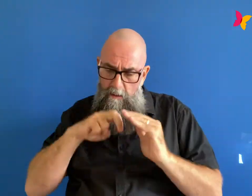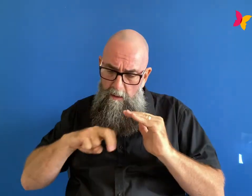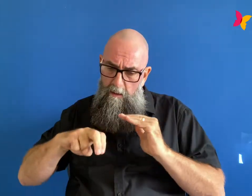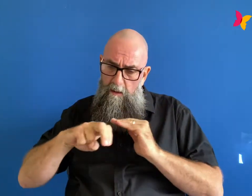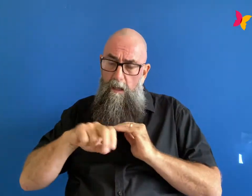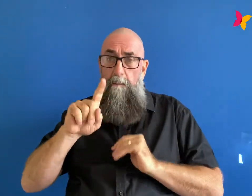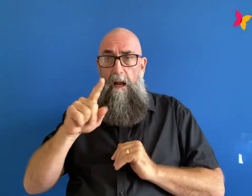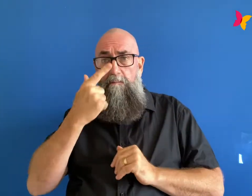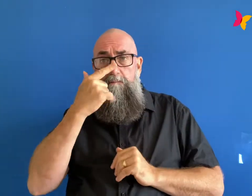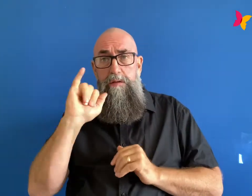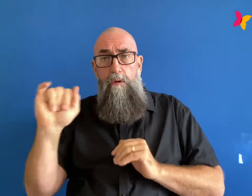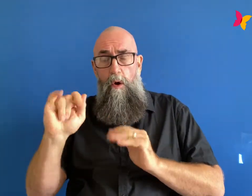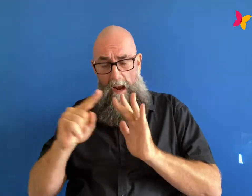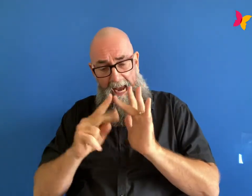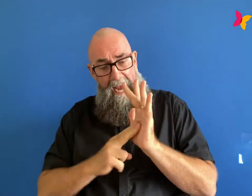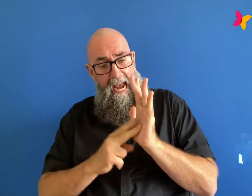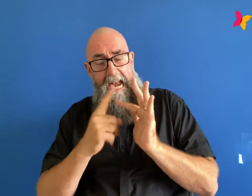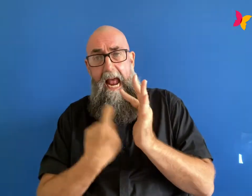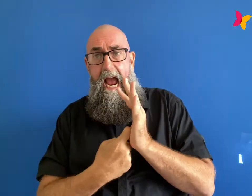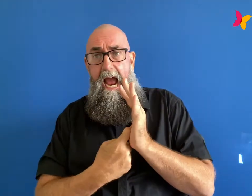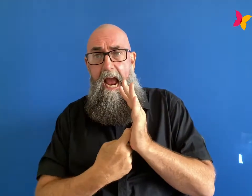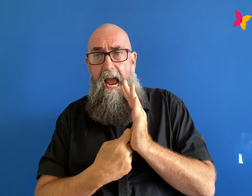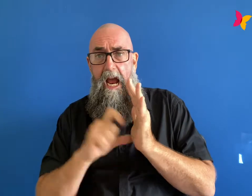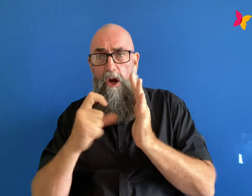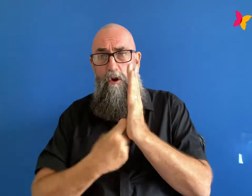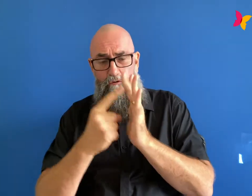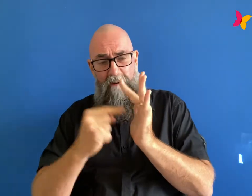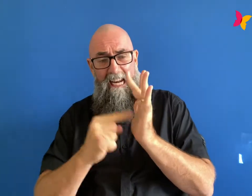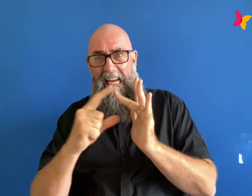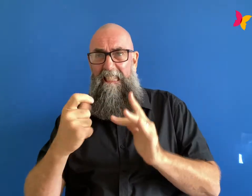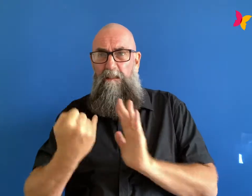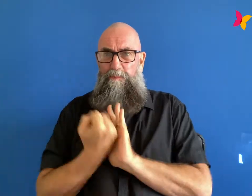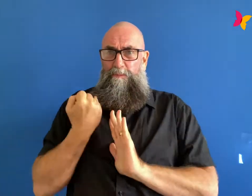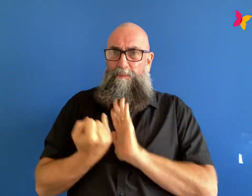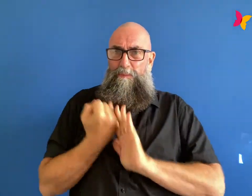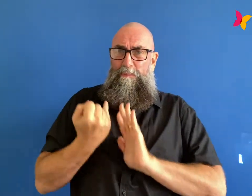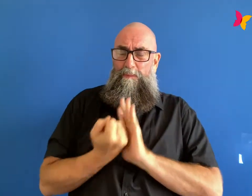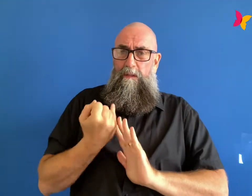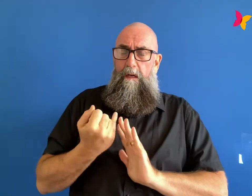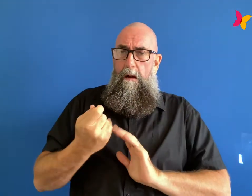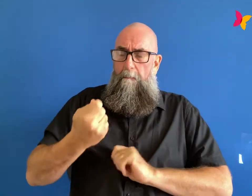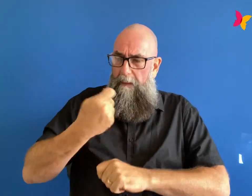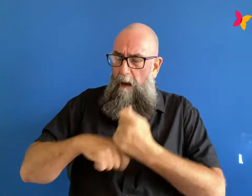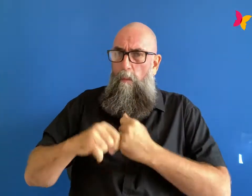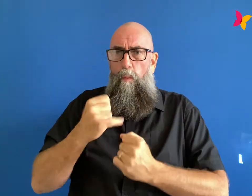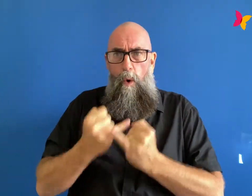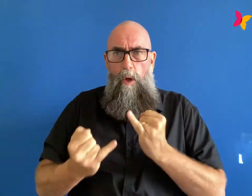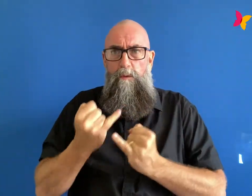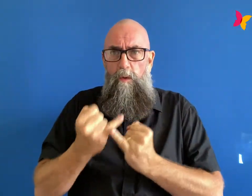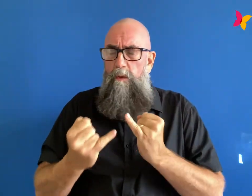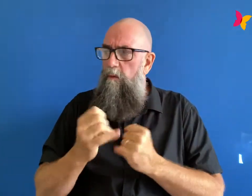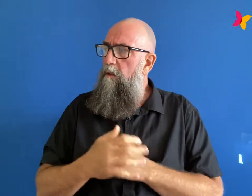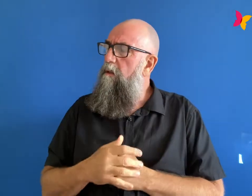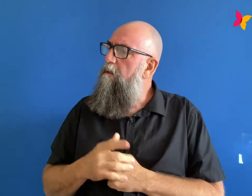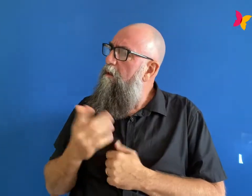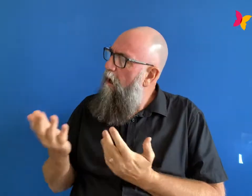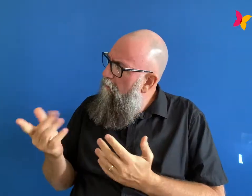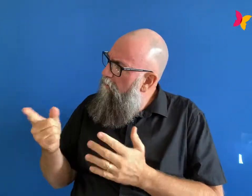took a different kind of turn in that it became more really shifted to body image for me and